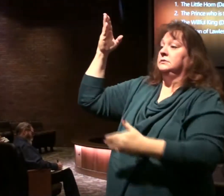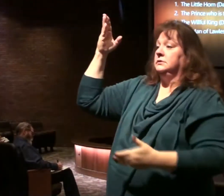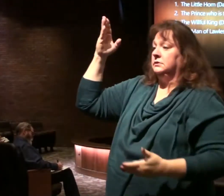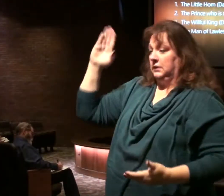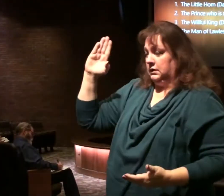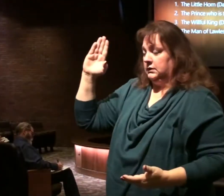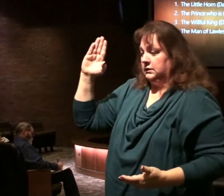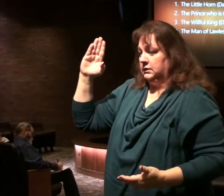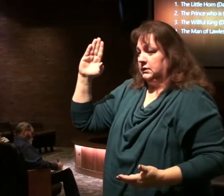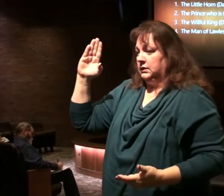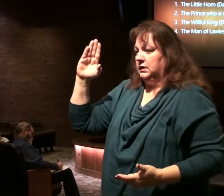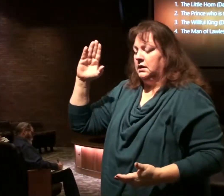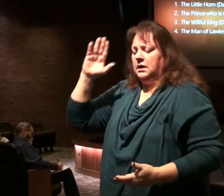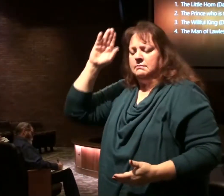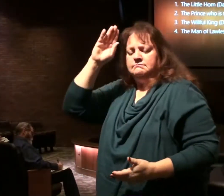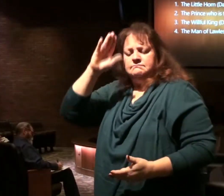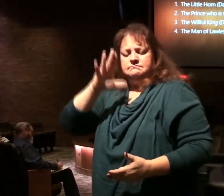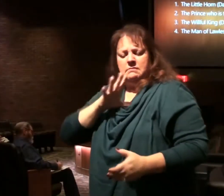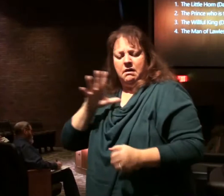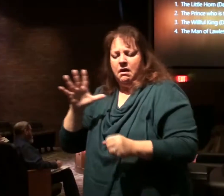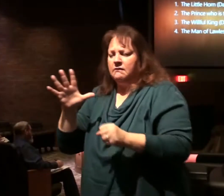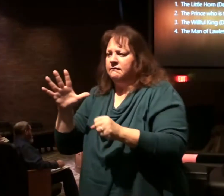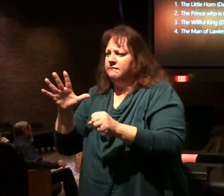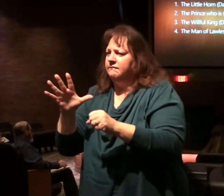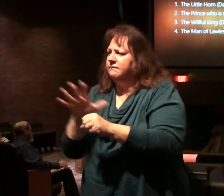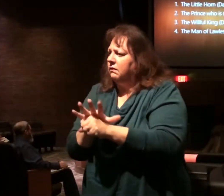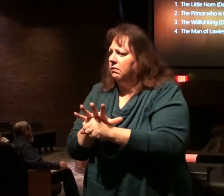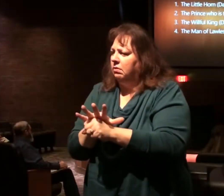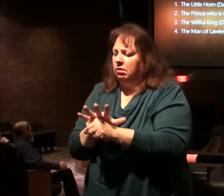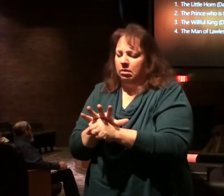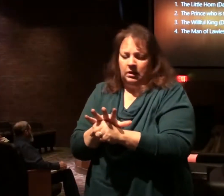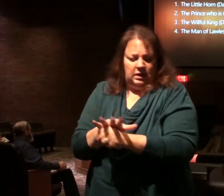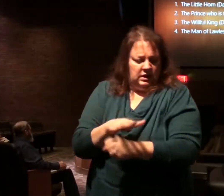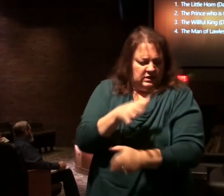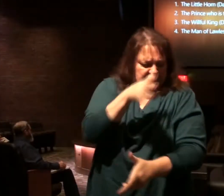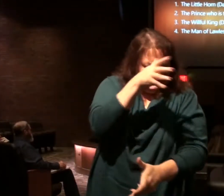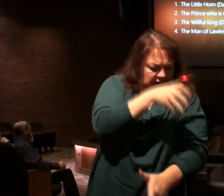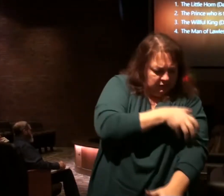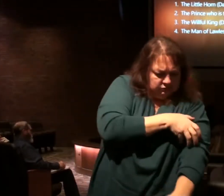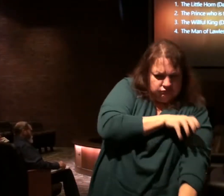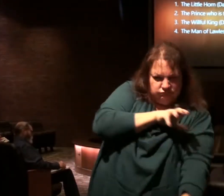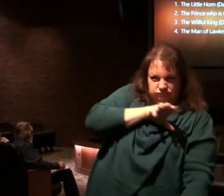A man fully empowered and enabled by the devil.